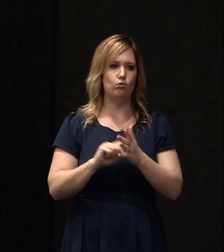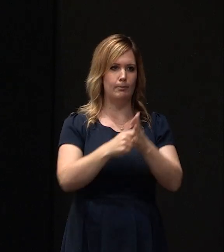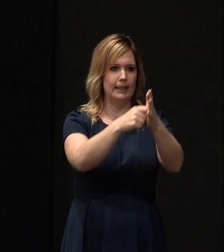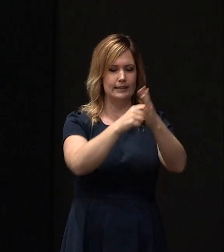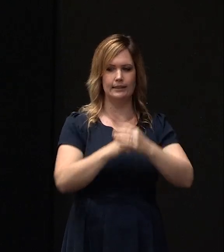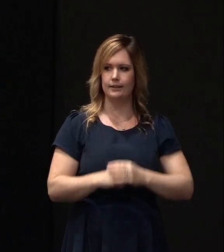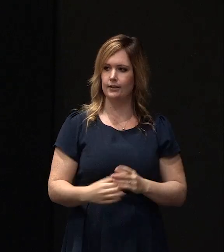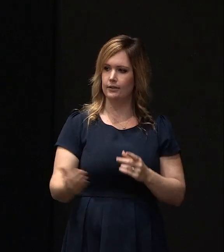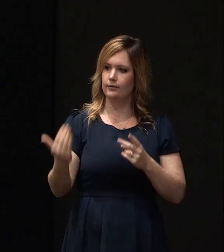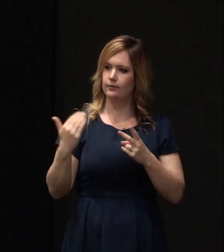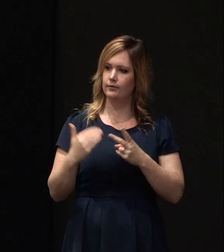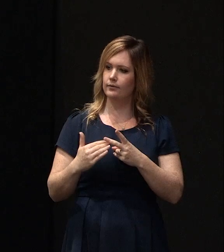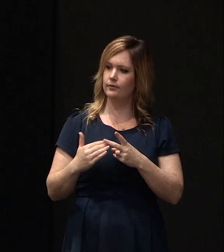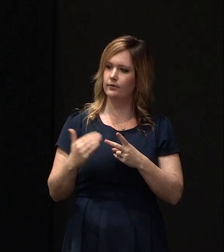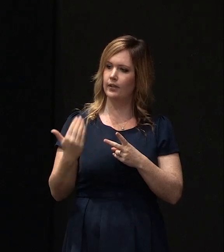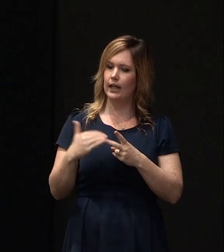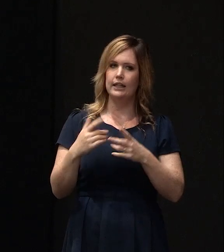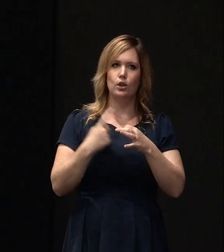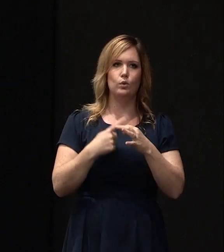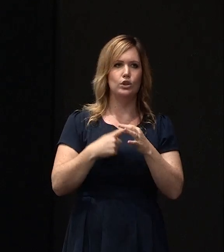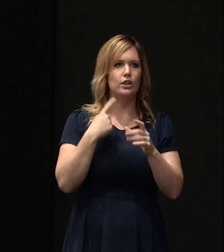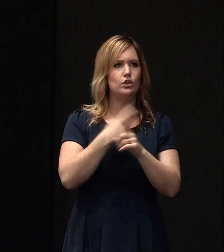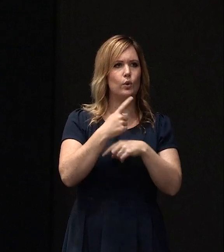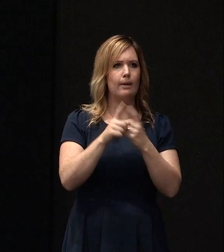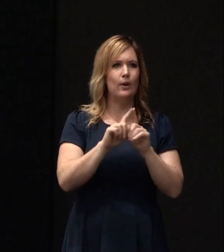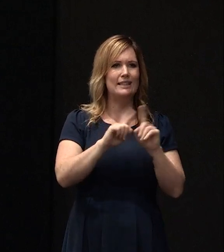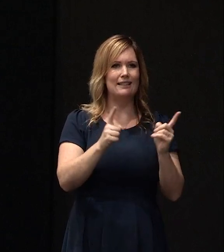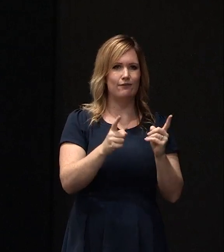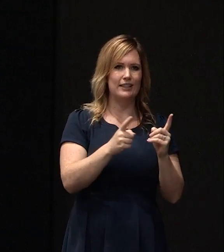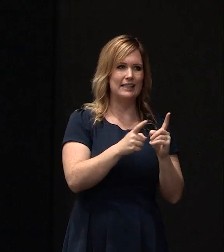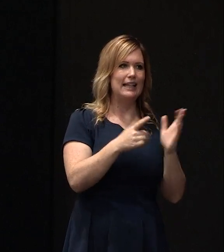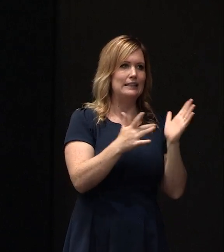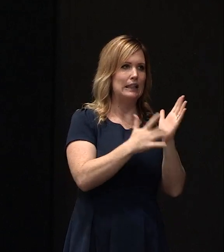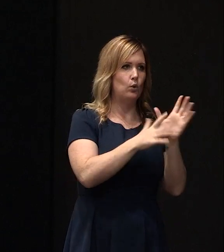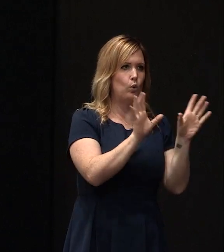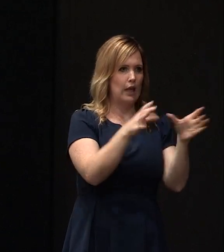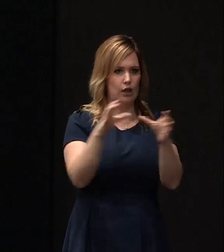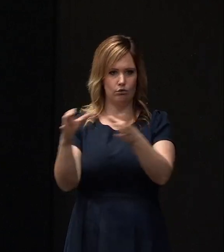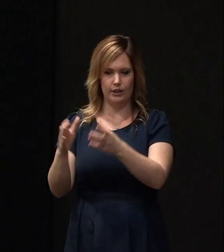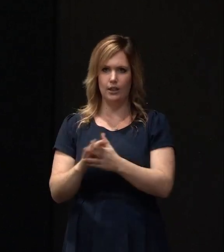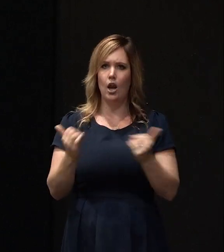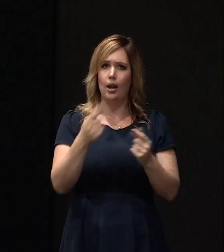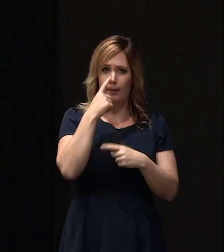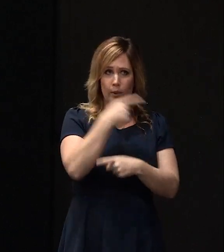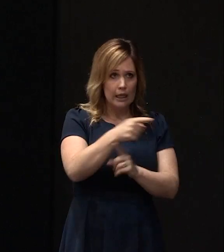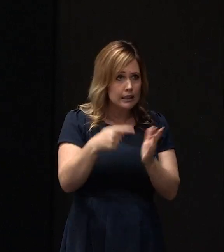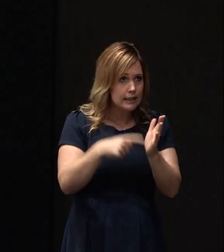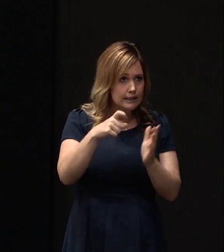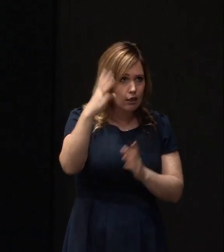The next question was around the introduction of different technical categories. So a lot of people here are TC3.